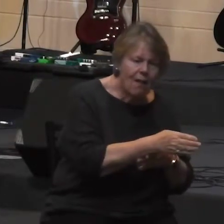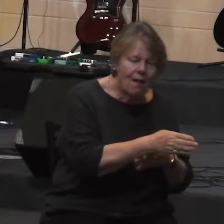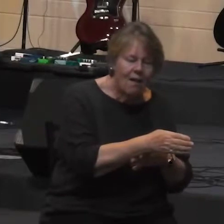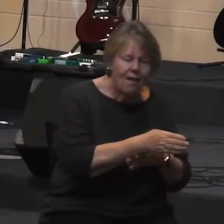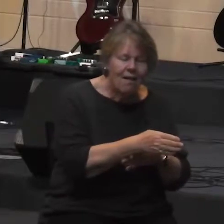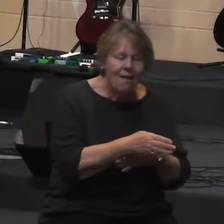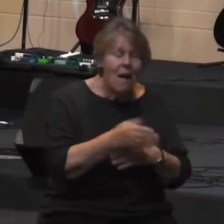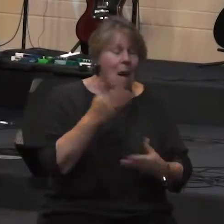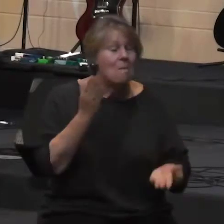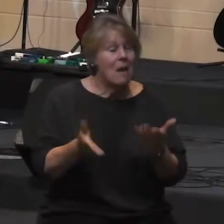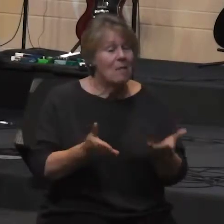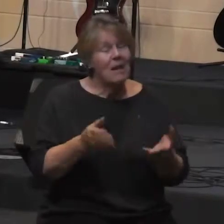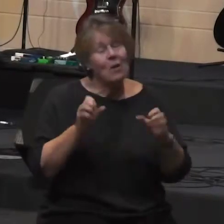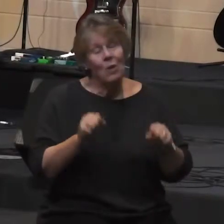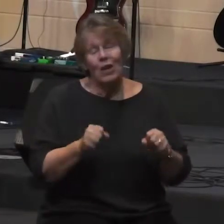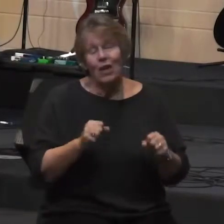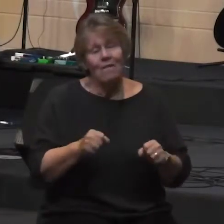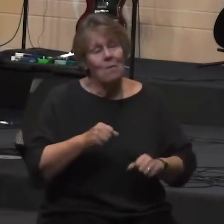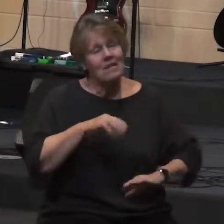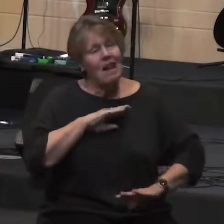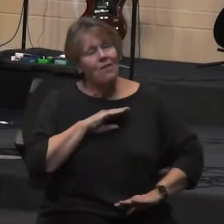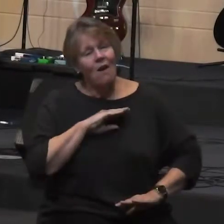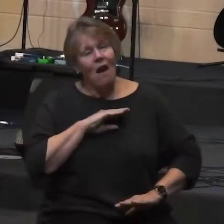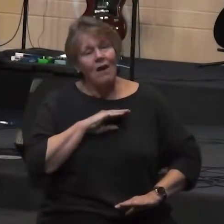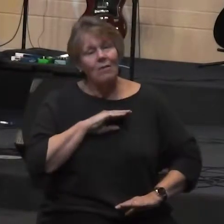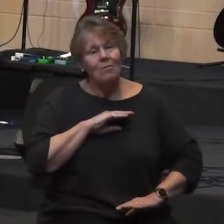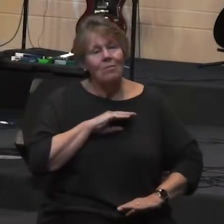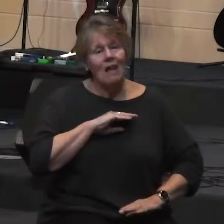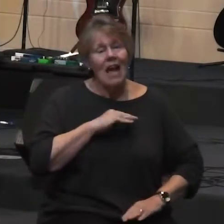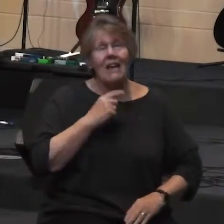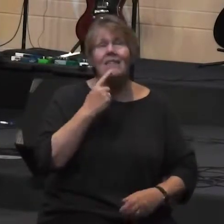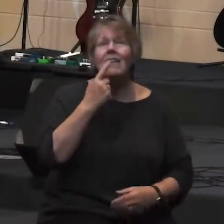wow God you let me take another breath